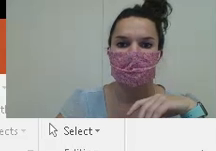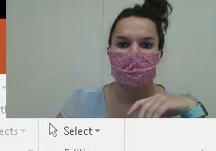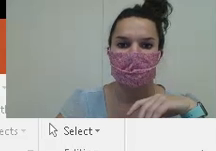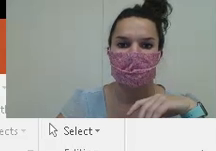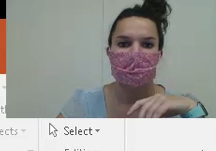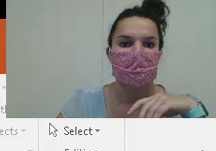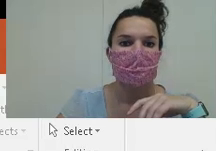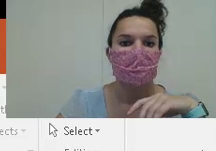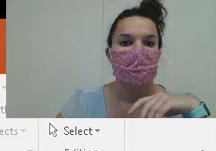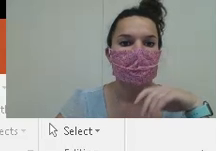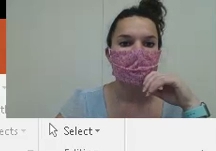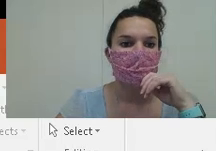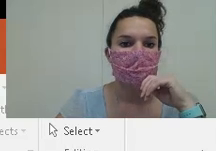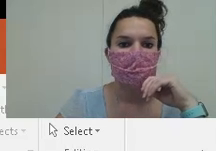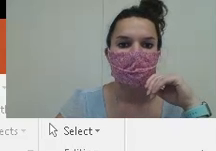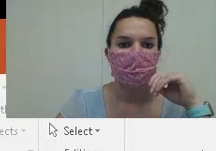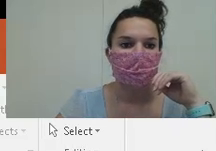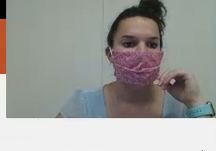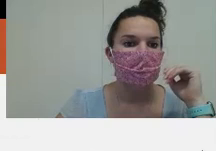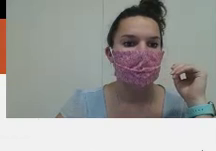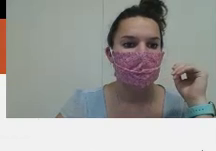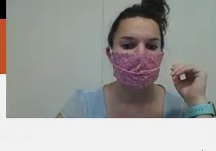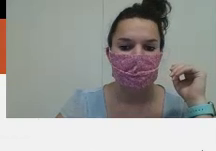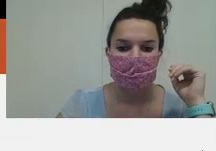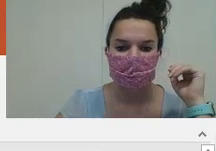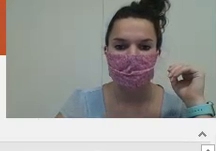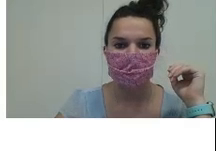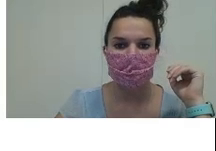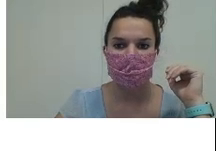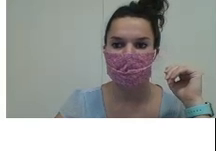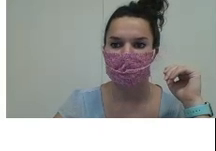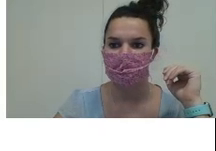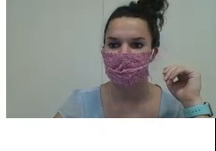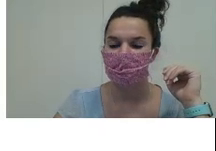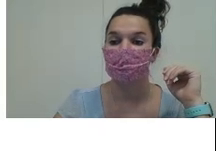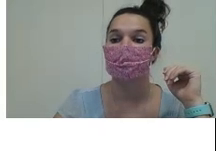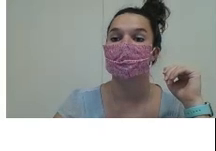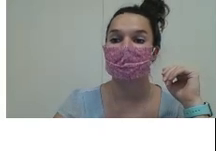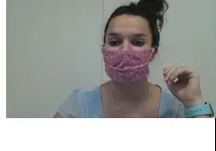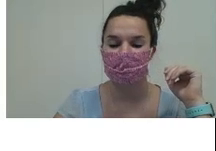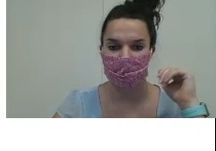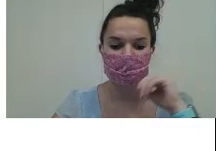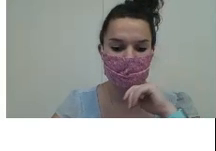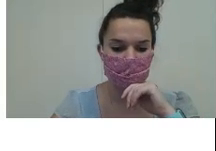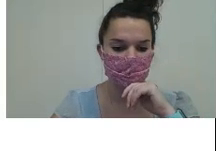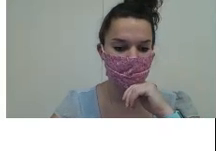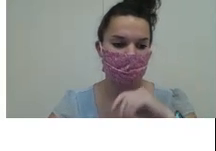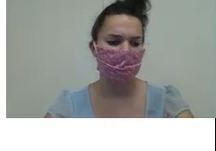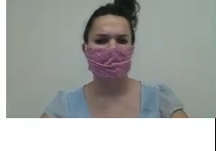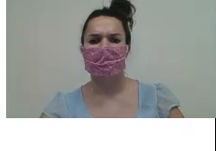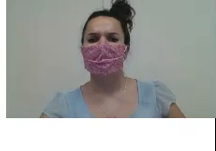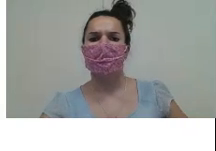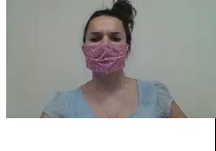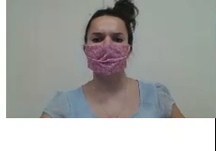move this so I can put this as a slideshow. This is what your five frame looks